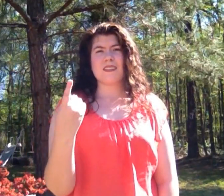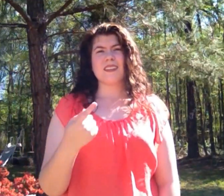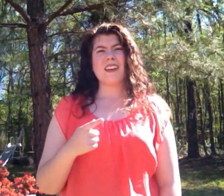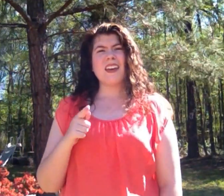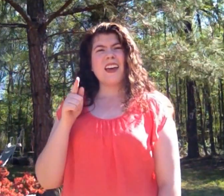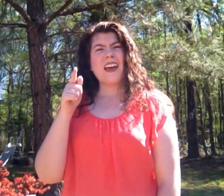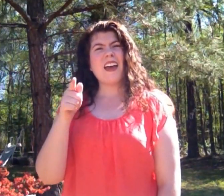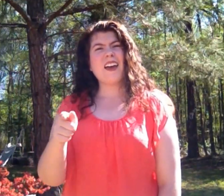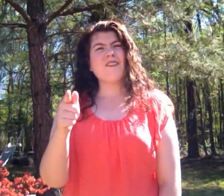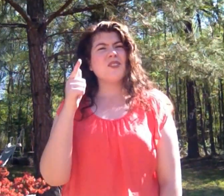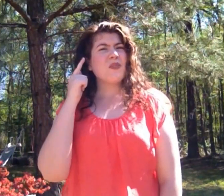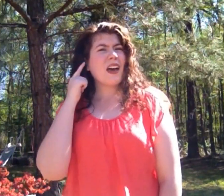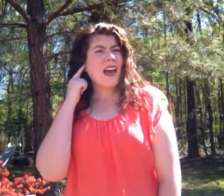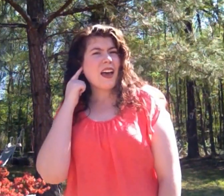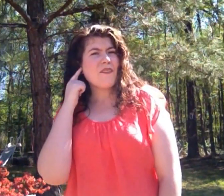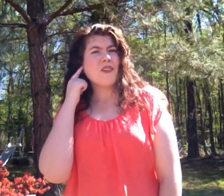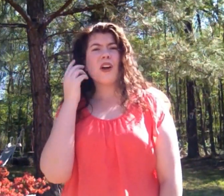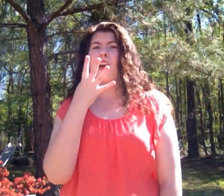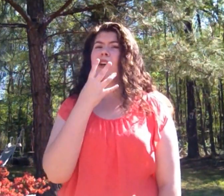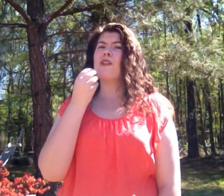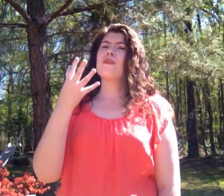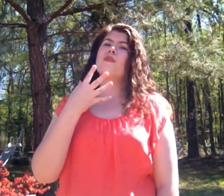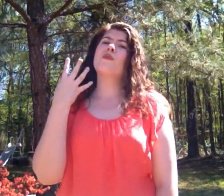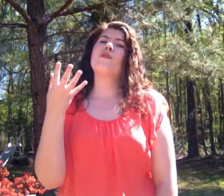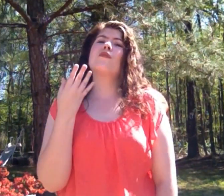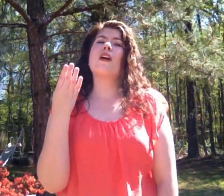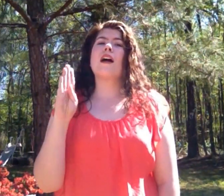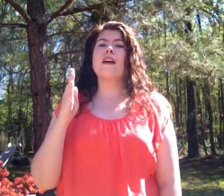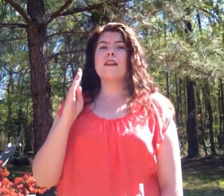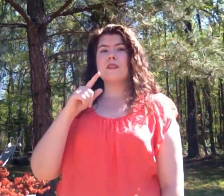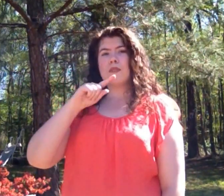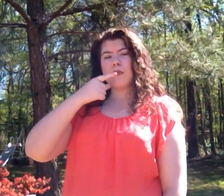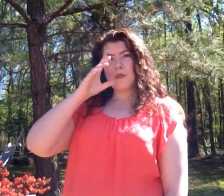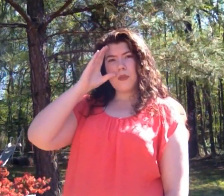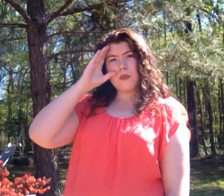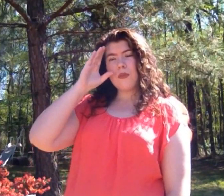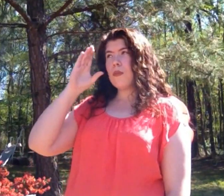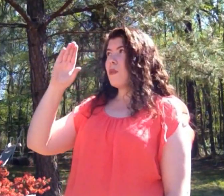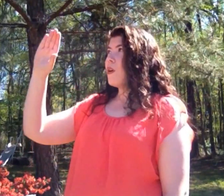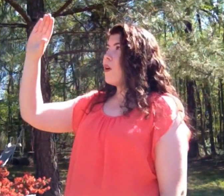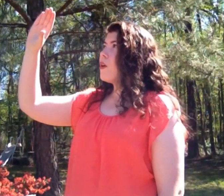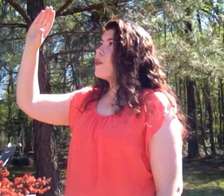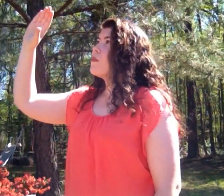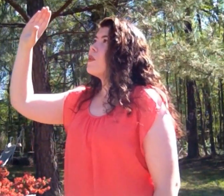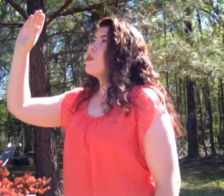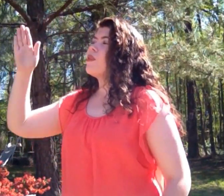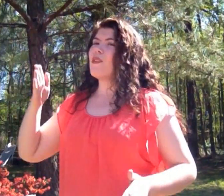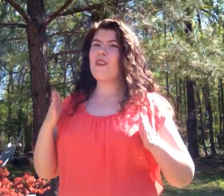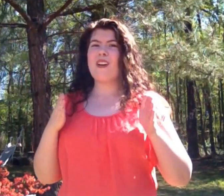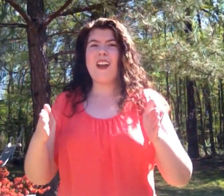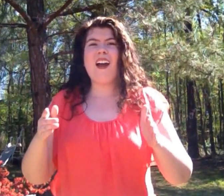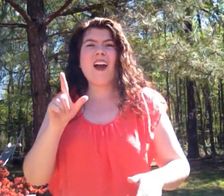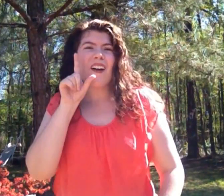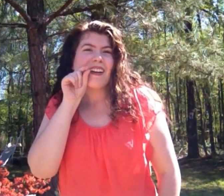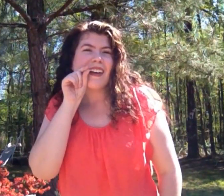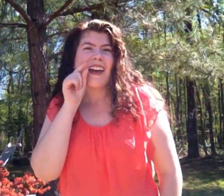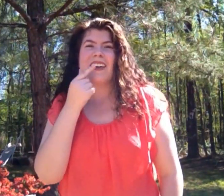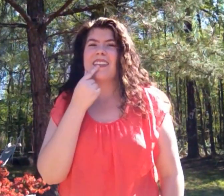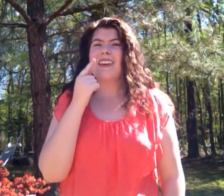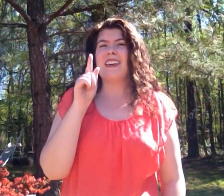Have you ever heard the wolf cry to the blue corn moon? Or let the